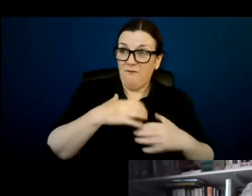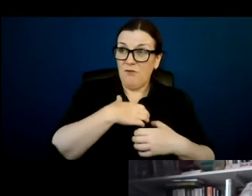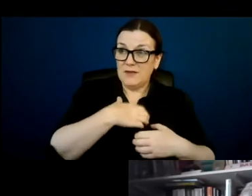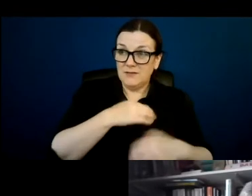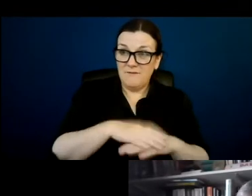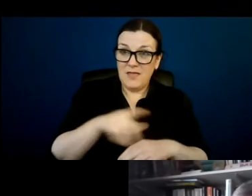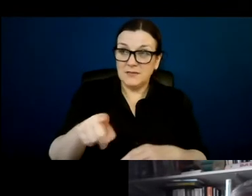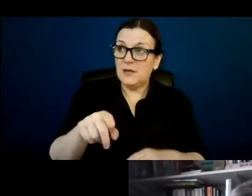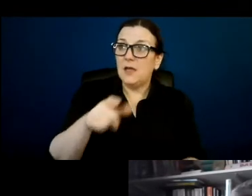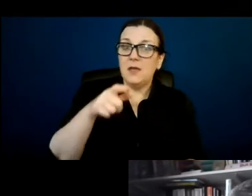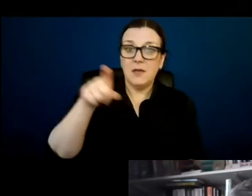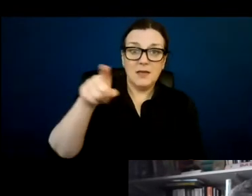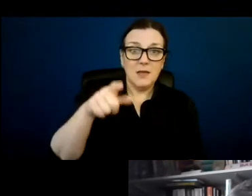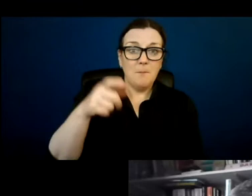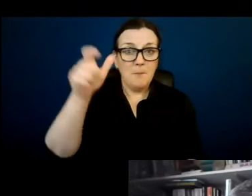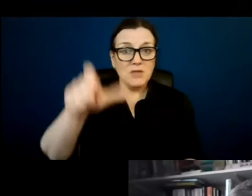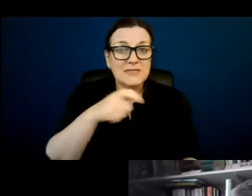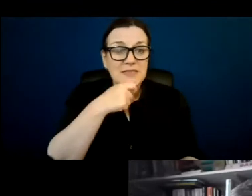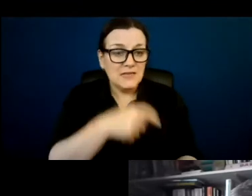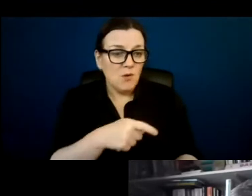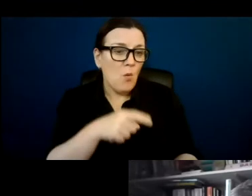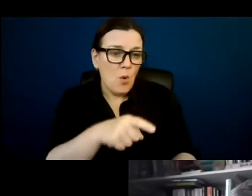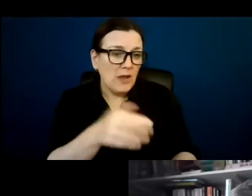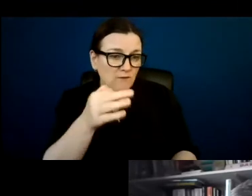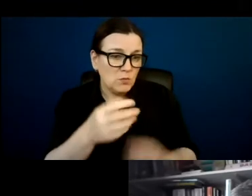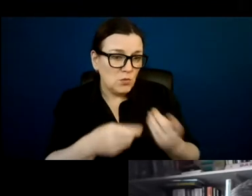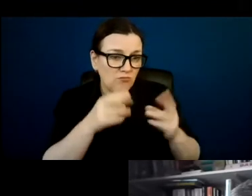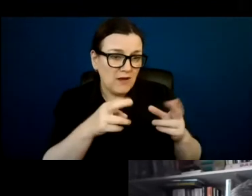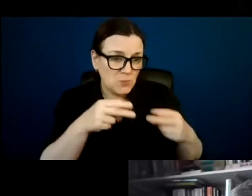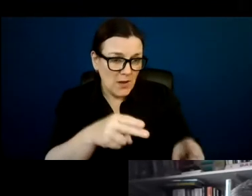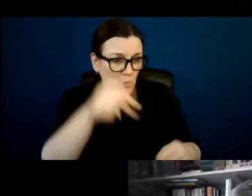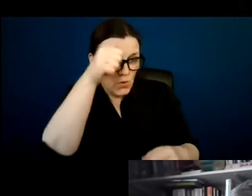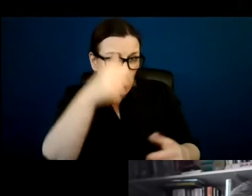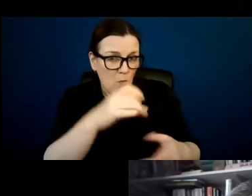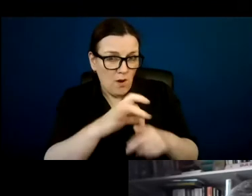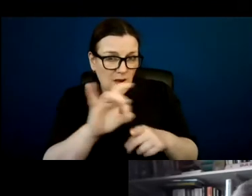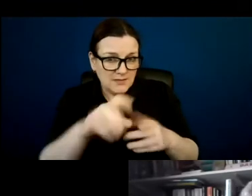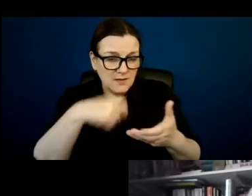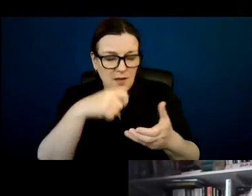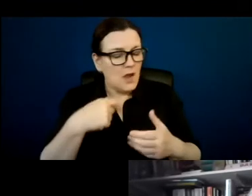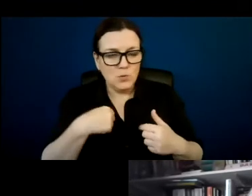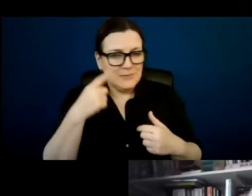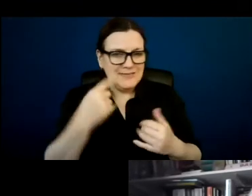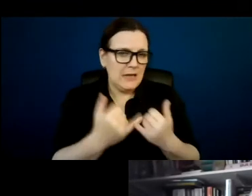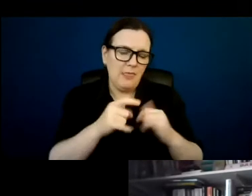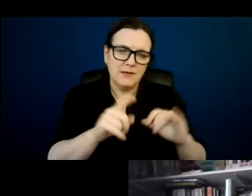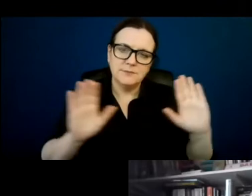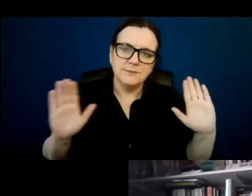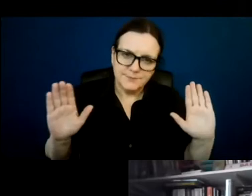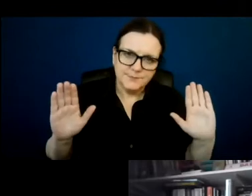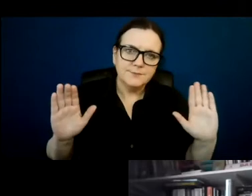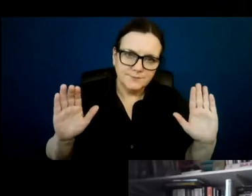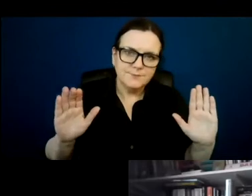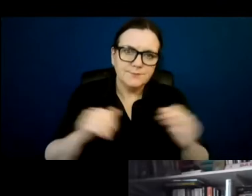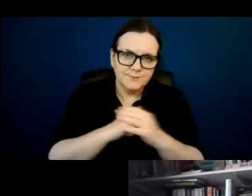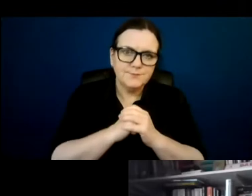basis to that kind of mindset. And I just don't see it that way, I have to say. And I don't think